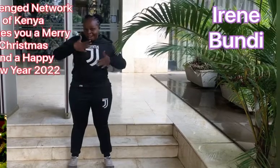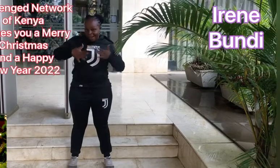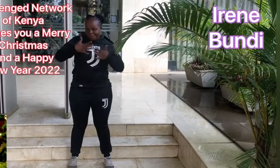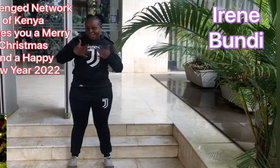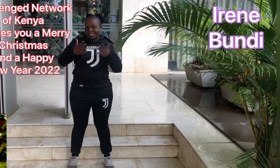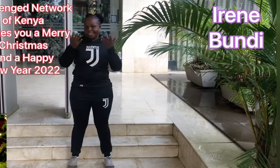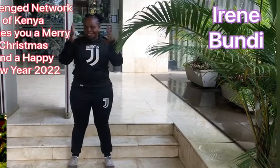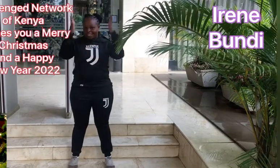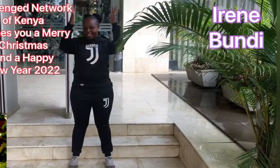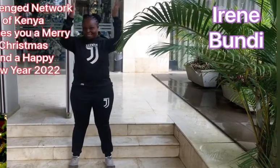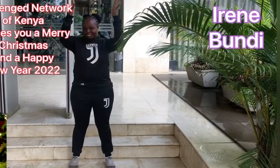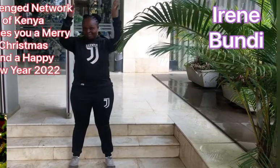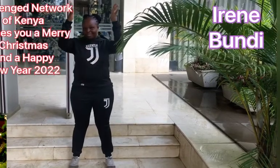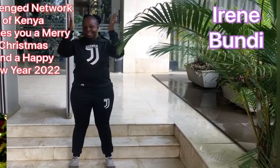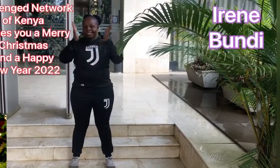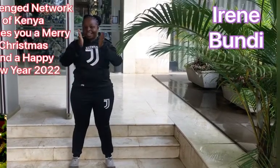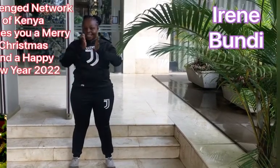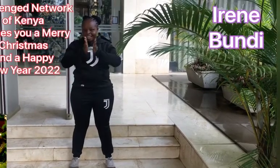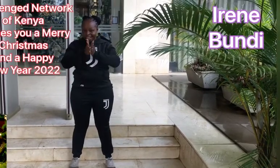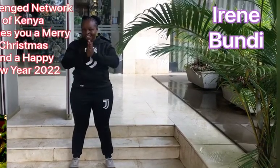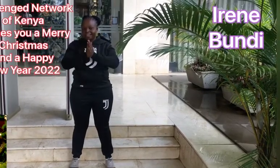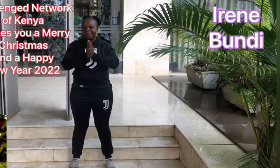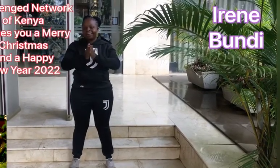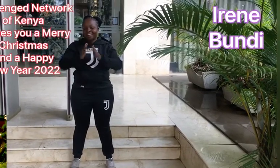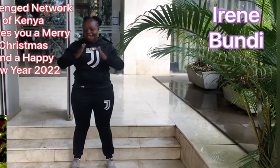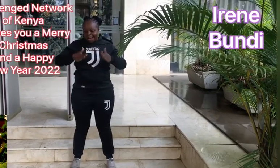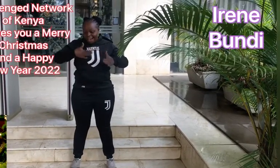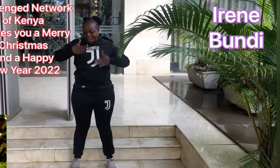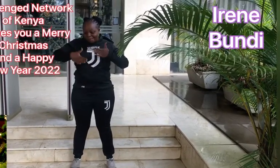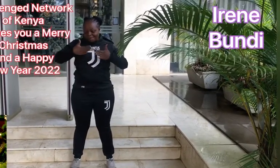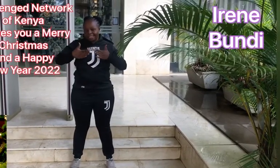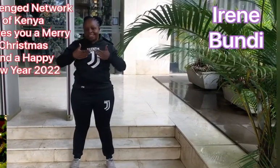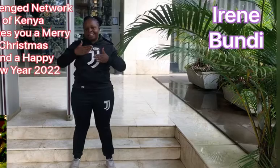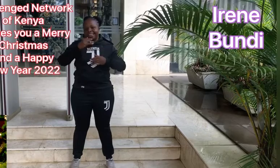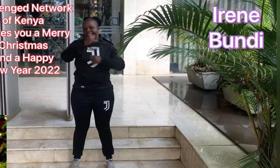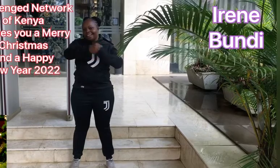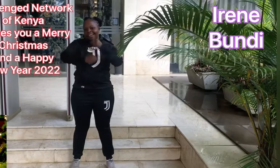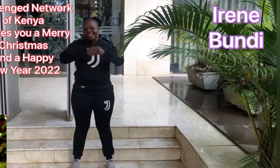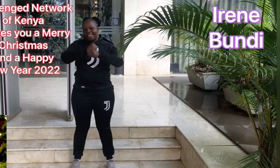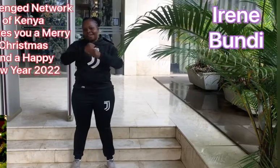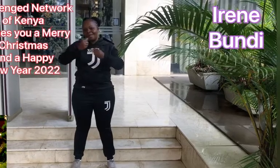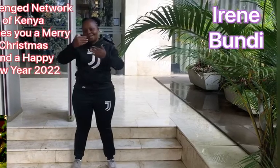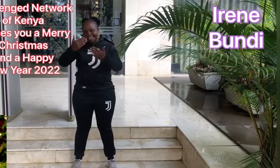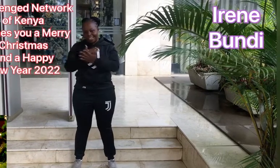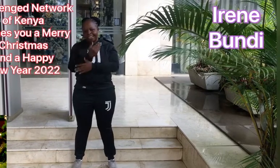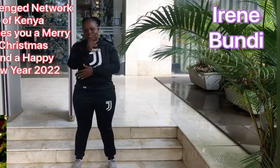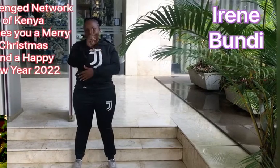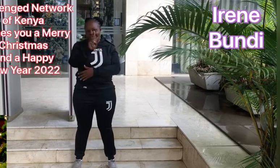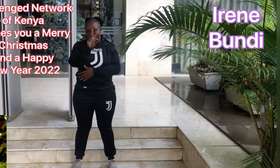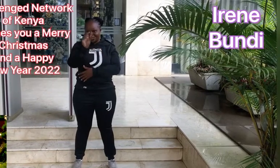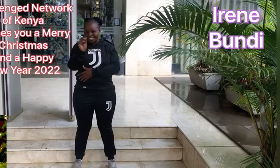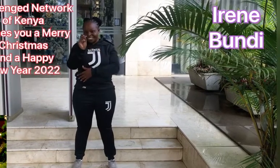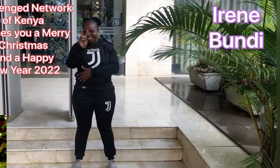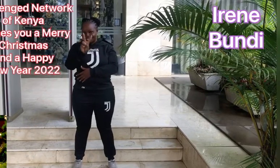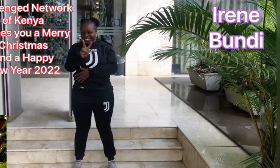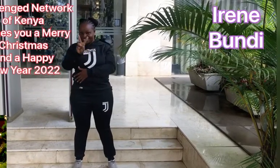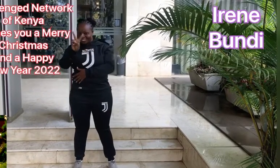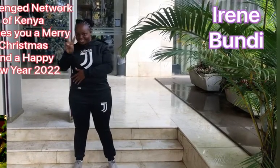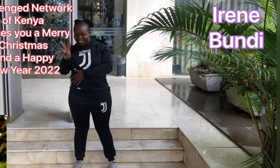Yay! wish you a Happy Christmas and a Happy New Year 2022.